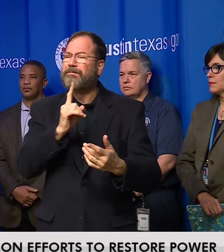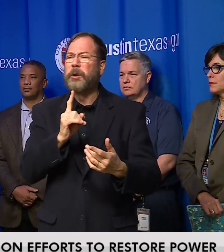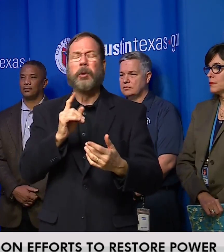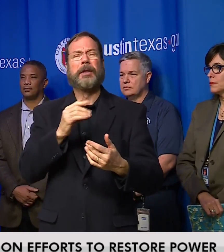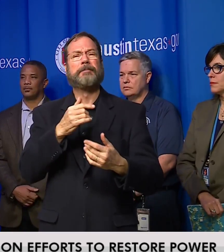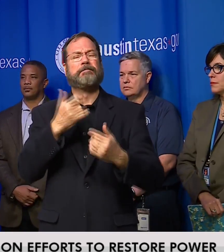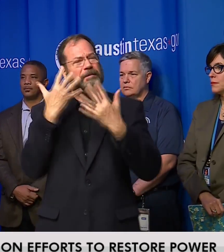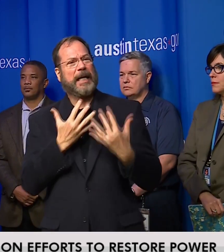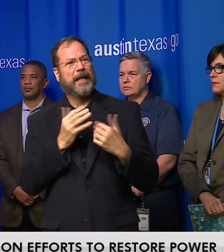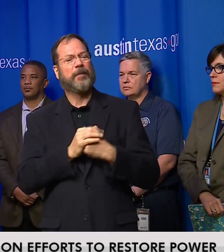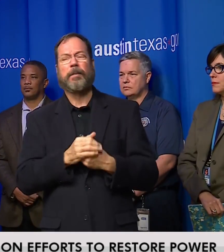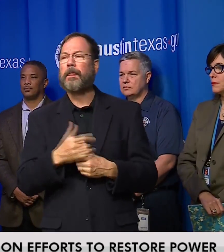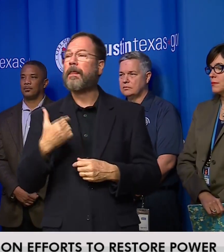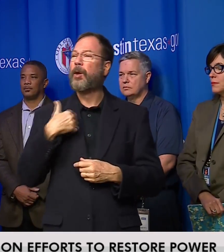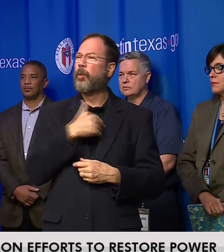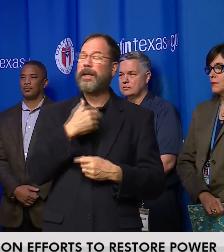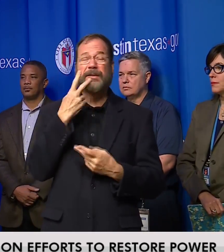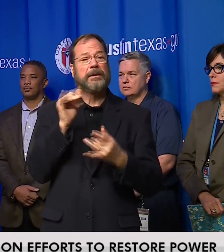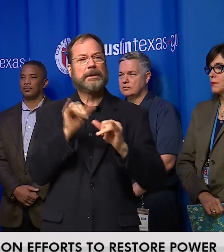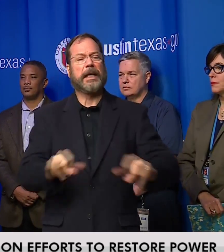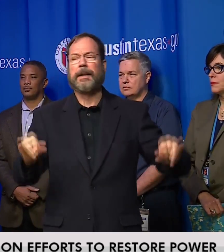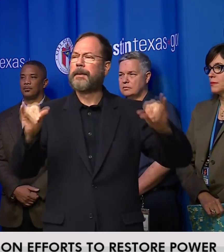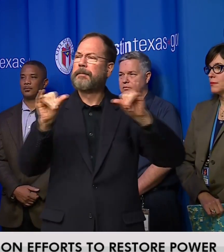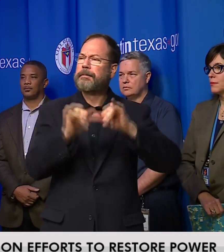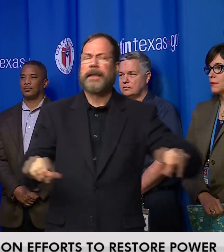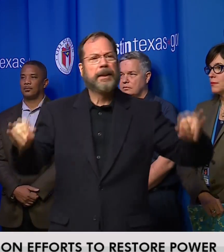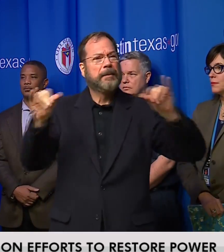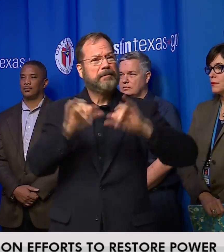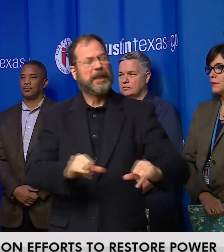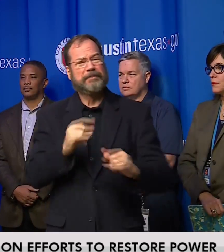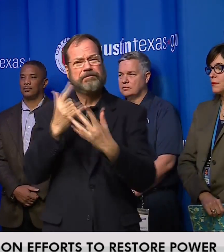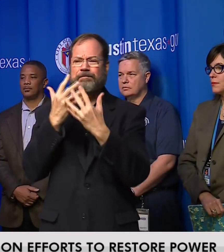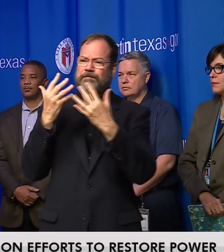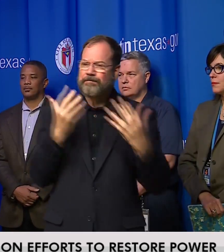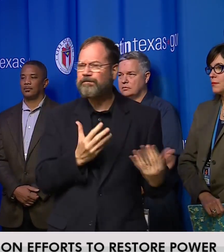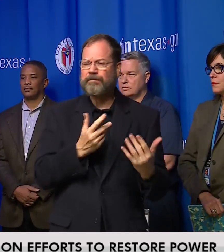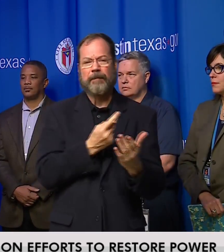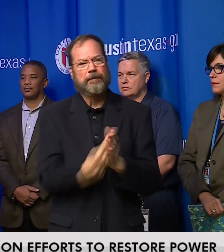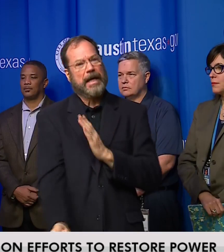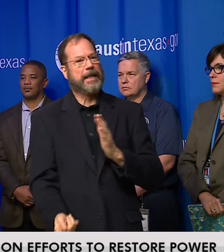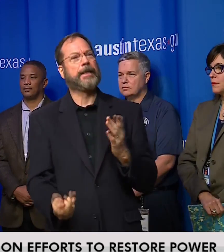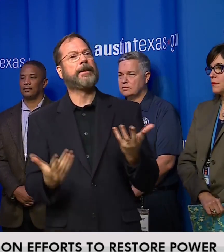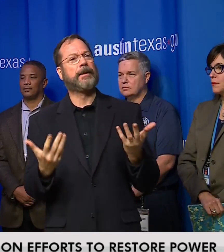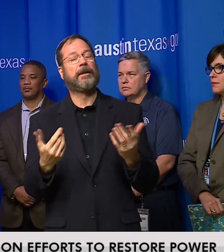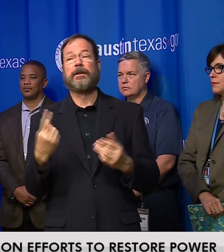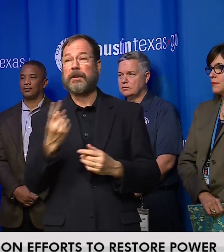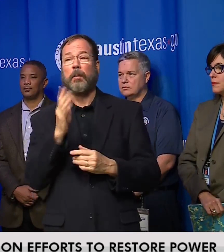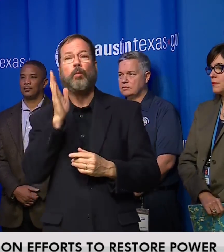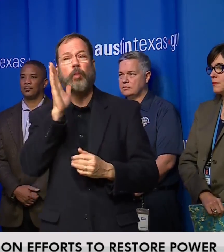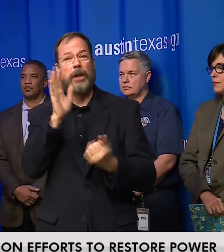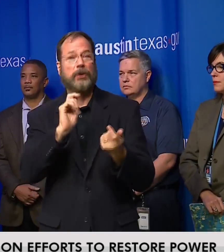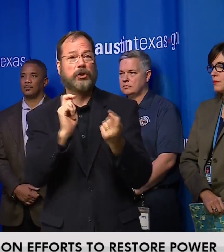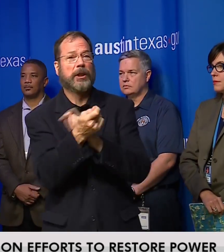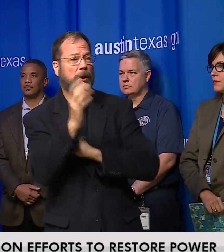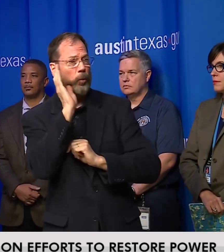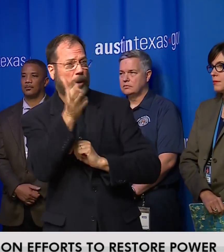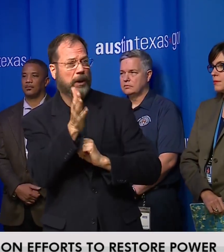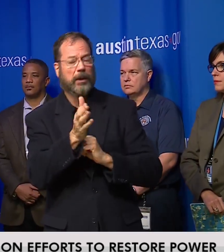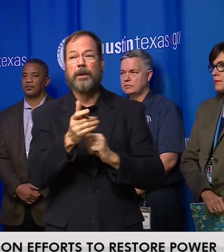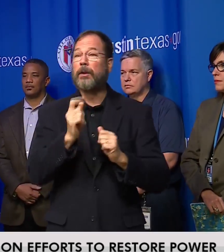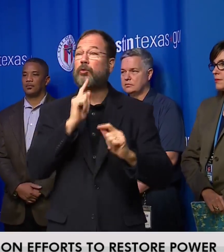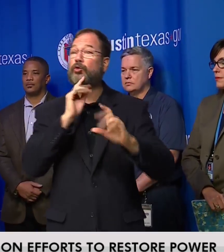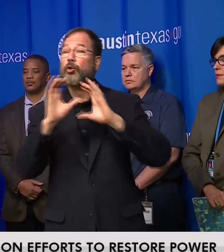over again, we see the same failure. So something will change. You will see that communication